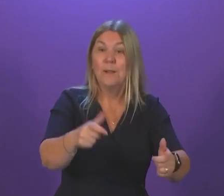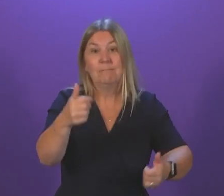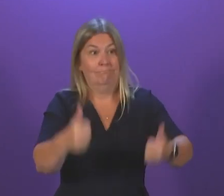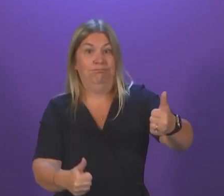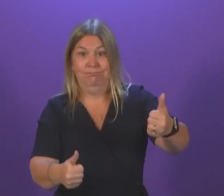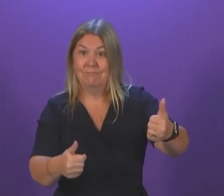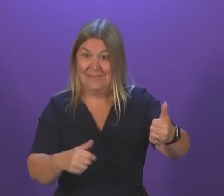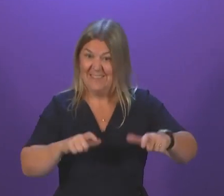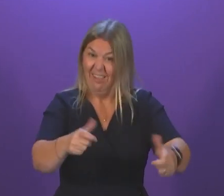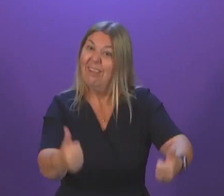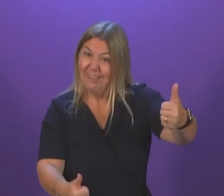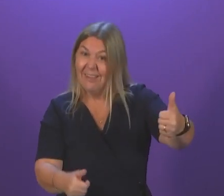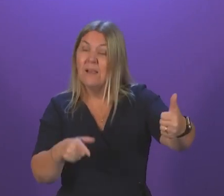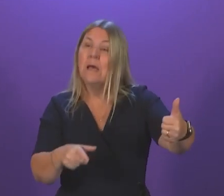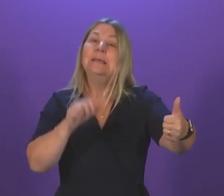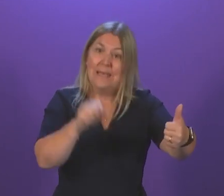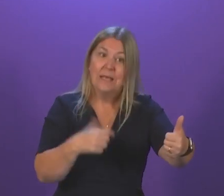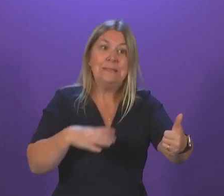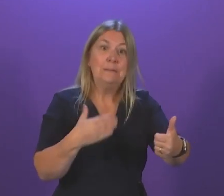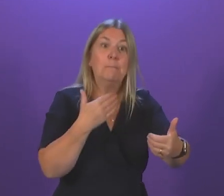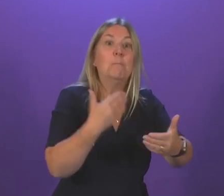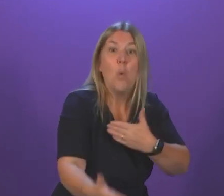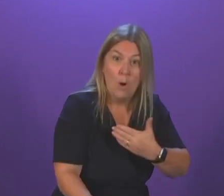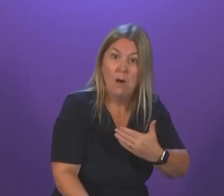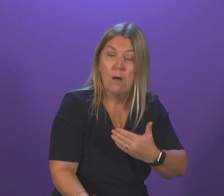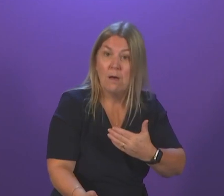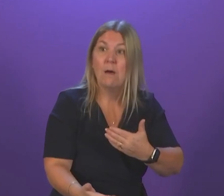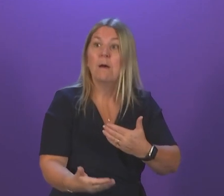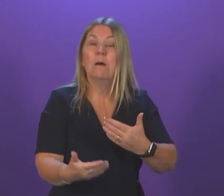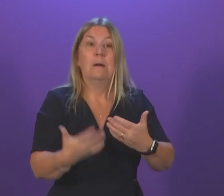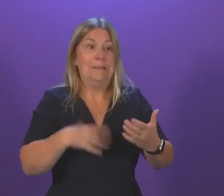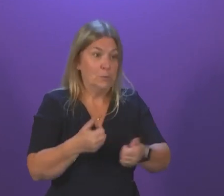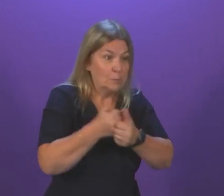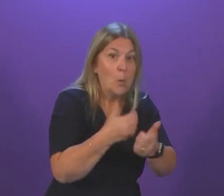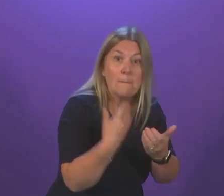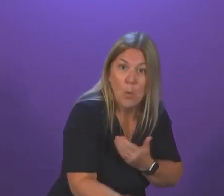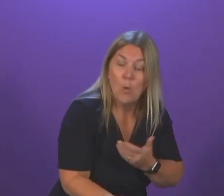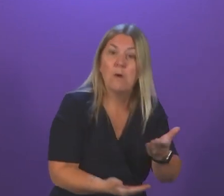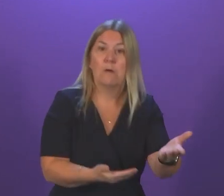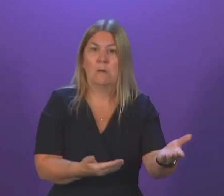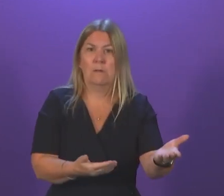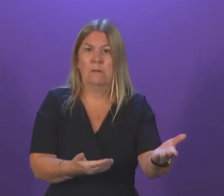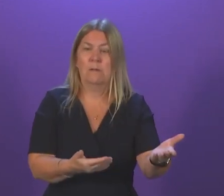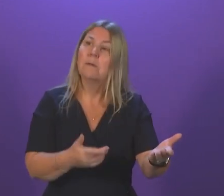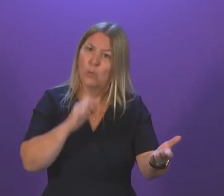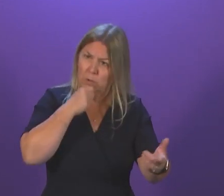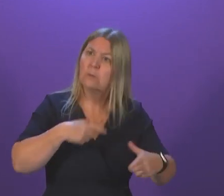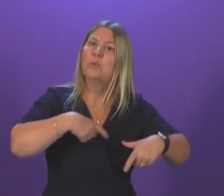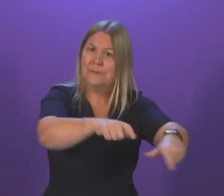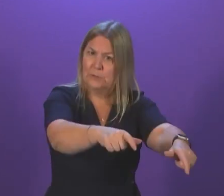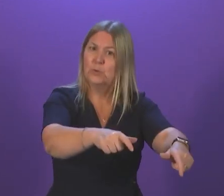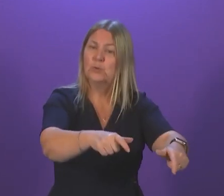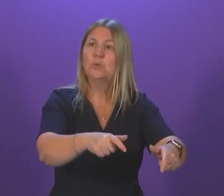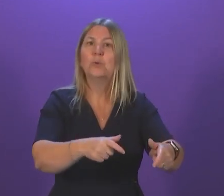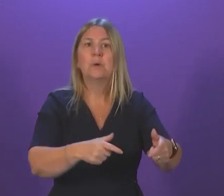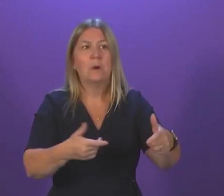they need to go further, are helping to support those delivering that care on the front line. We will continue to do that in the most